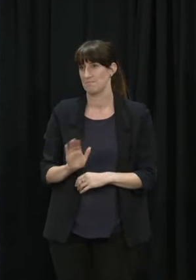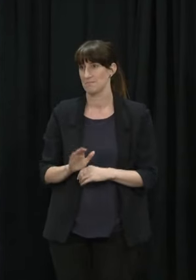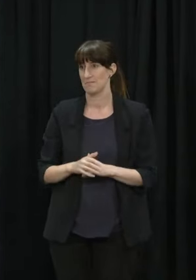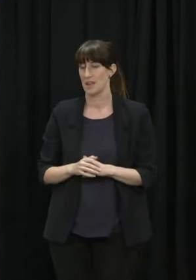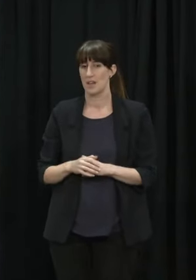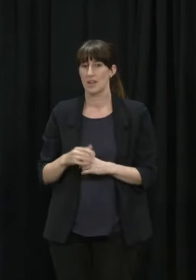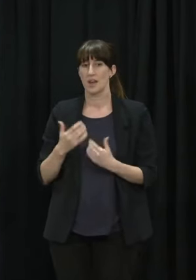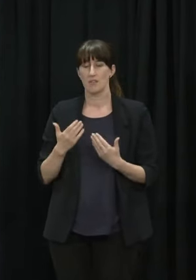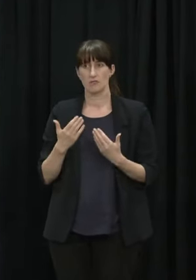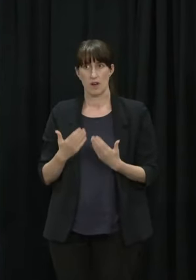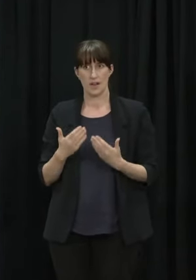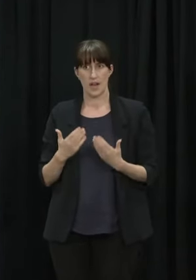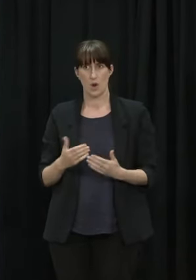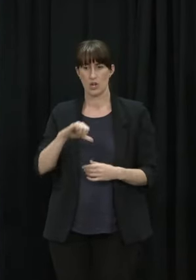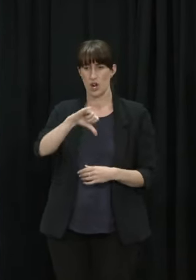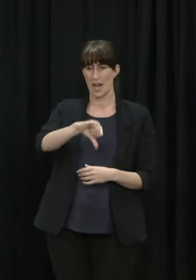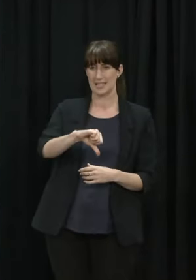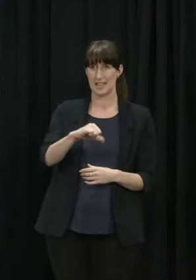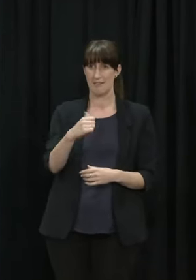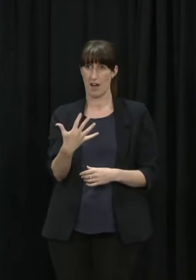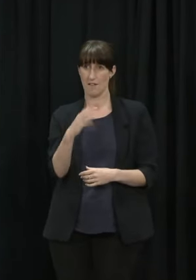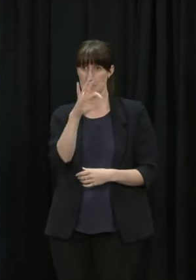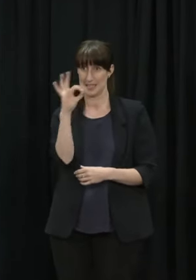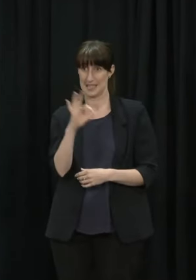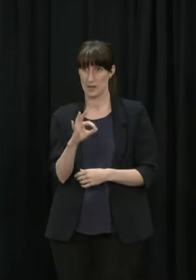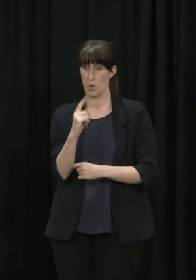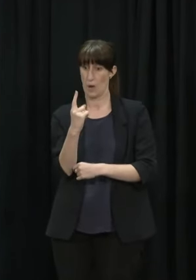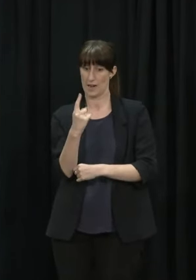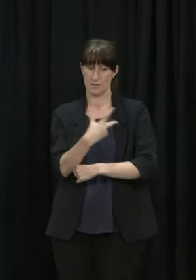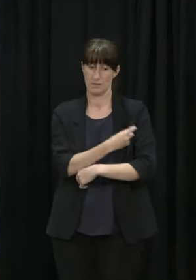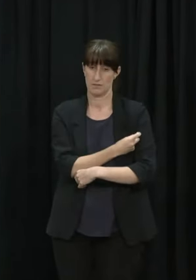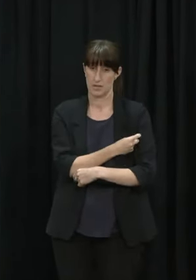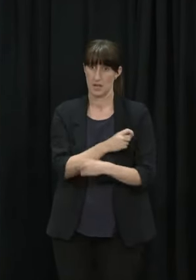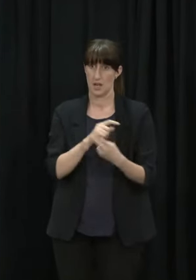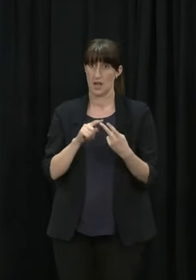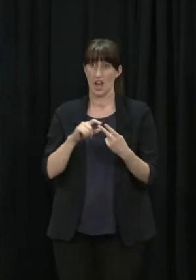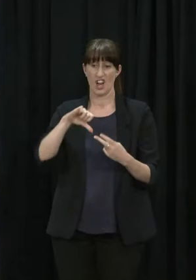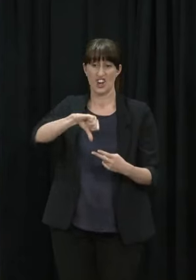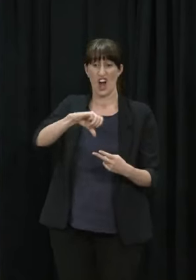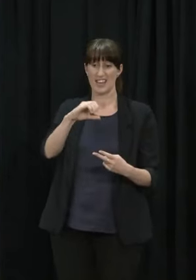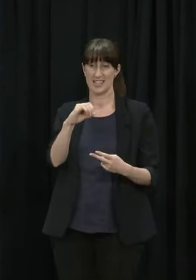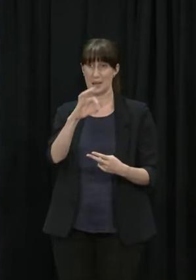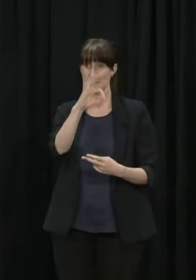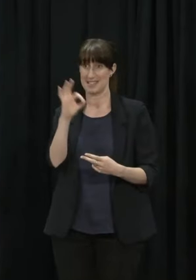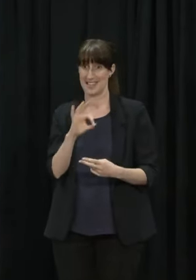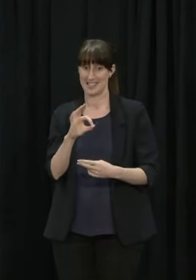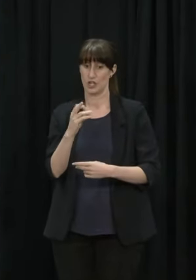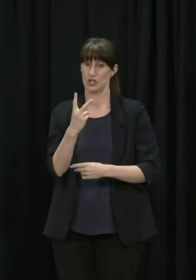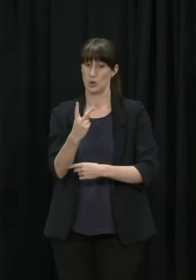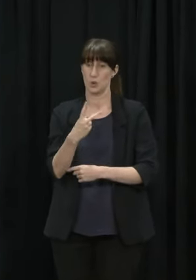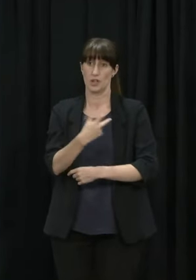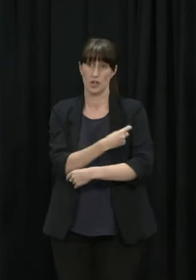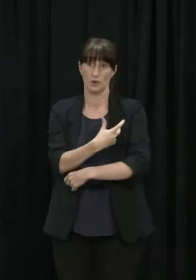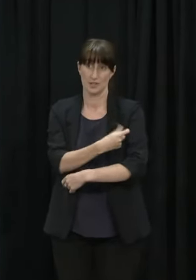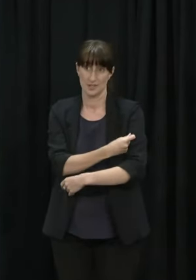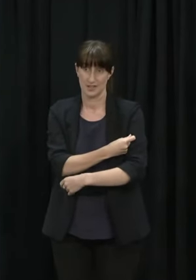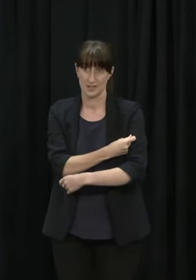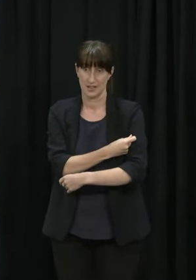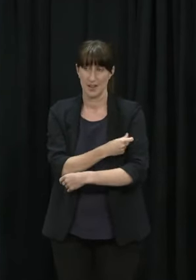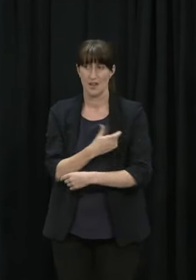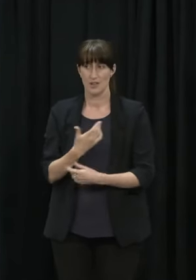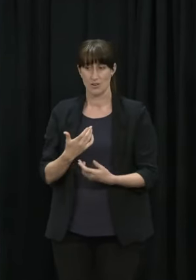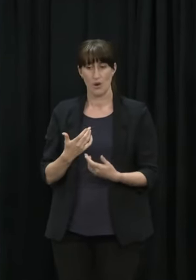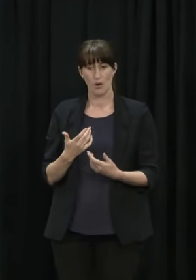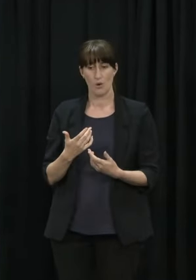had a first dose and about 91% having now been at their second dose so really I think what you can expect to see is